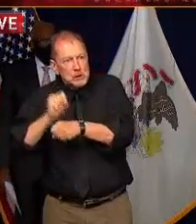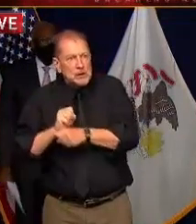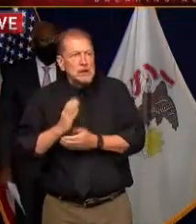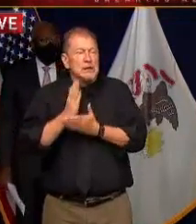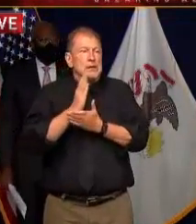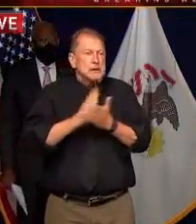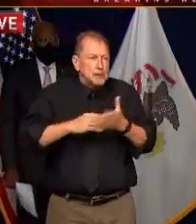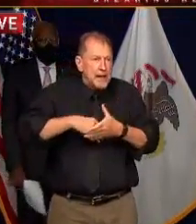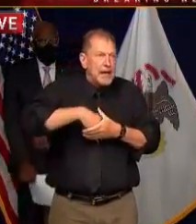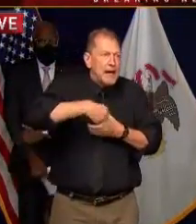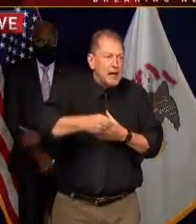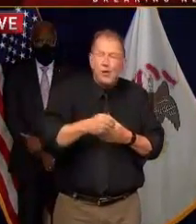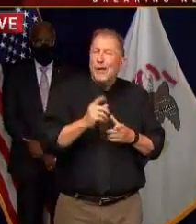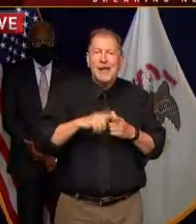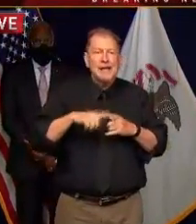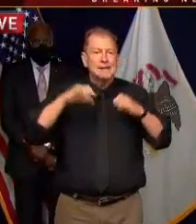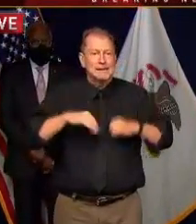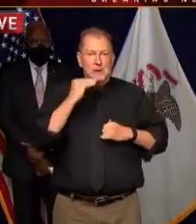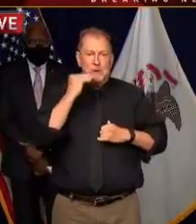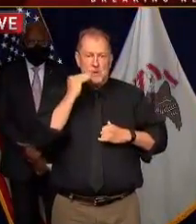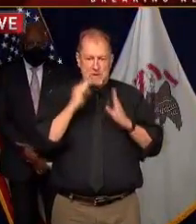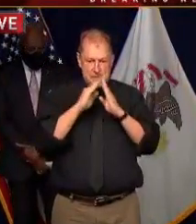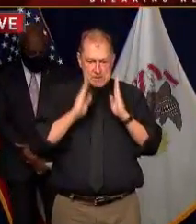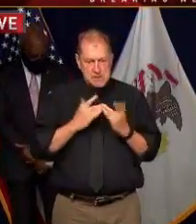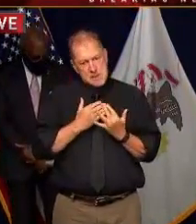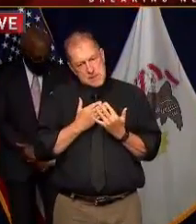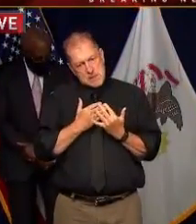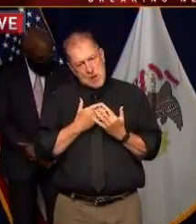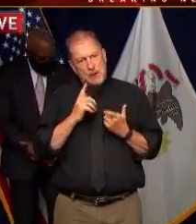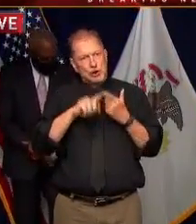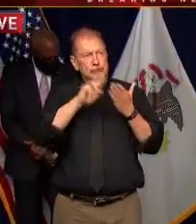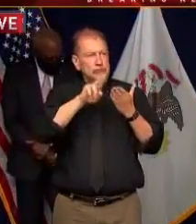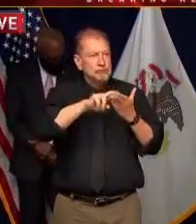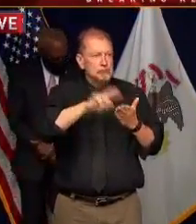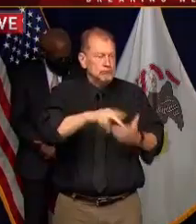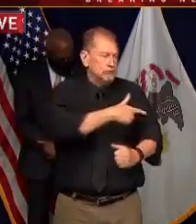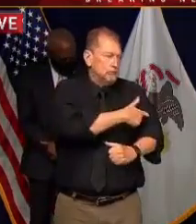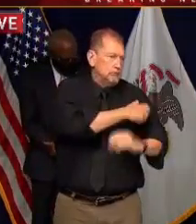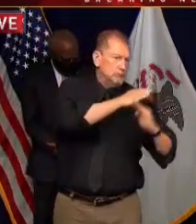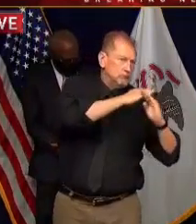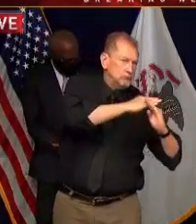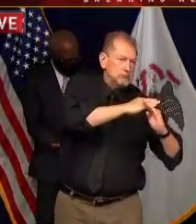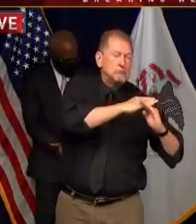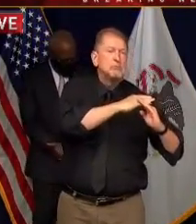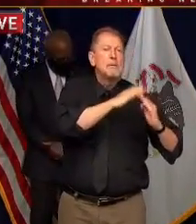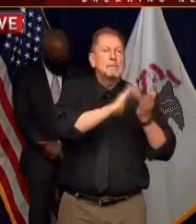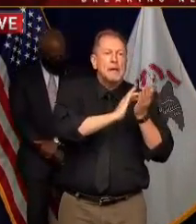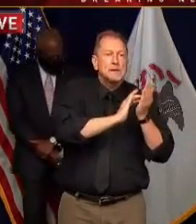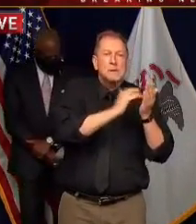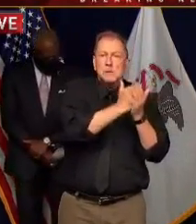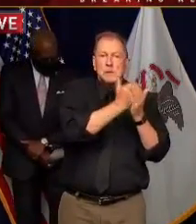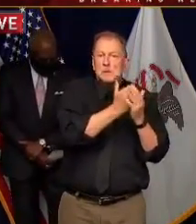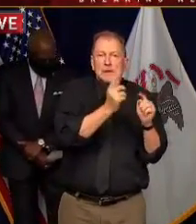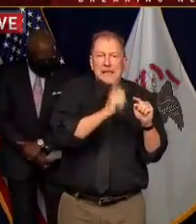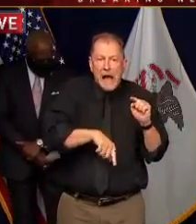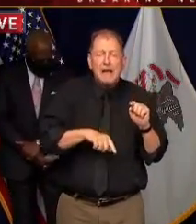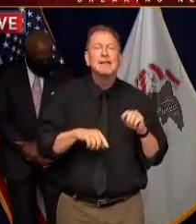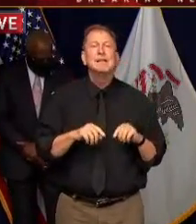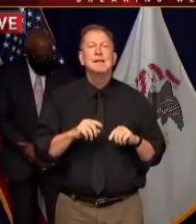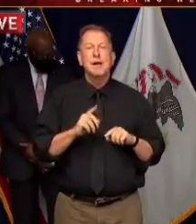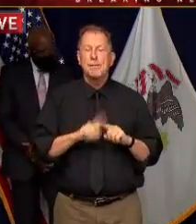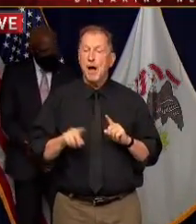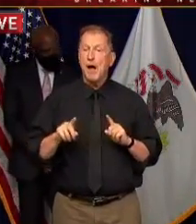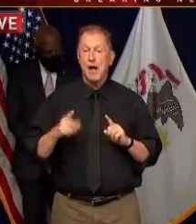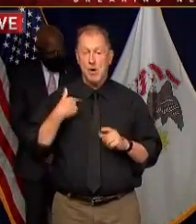stay in the house until the virus or the vaccine came until the cure or the vaccine came but what we do need to do is